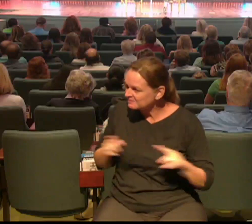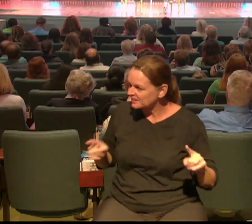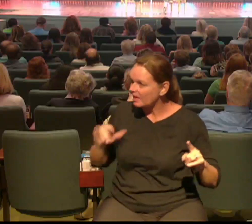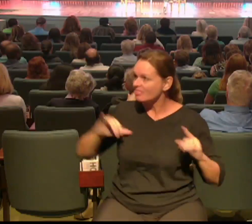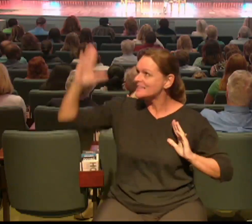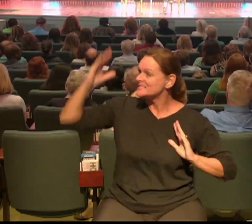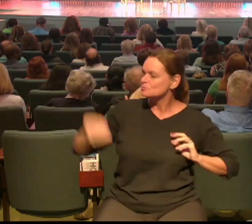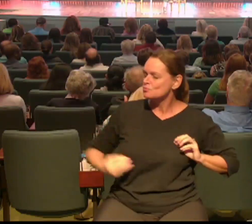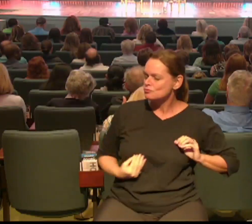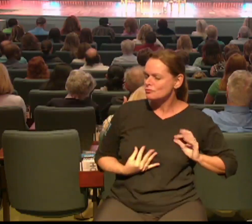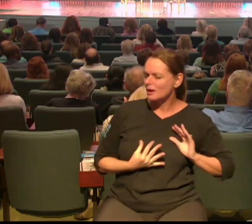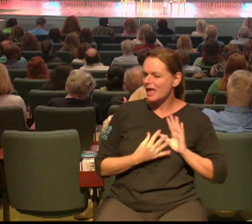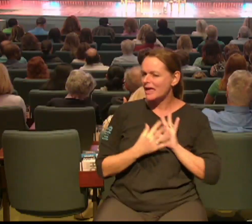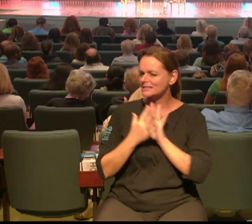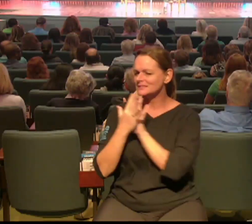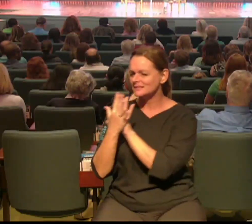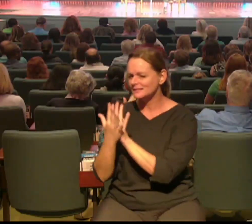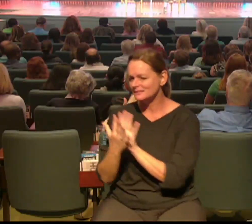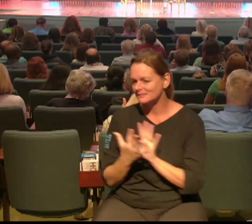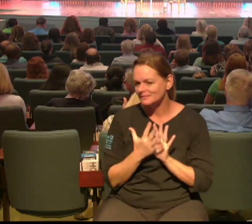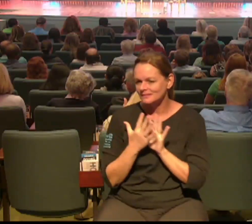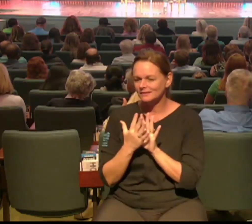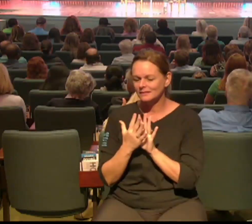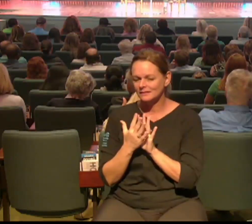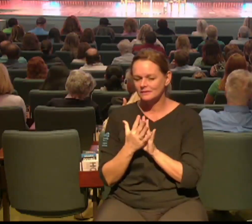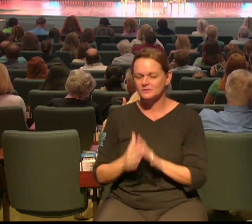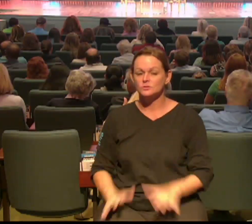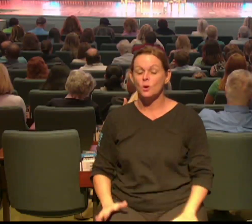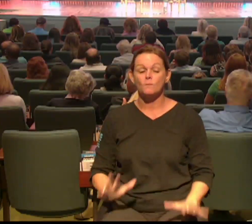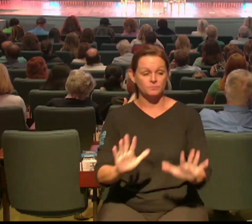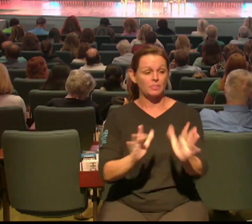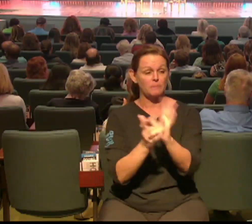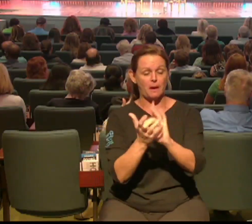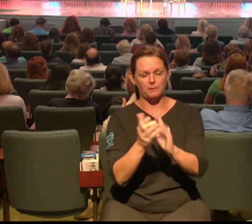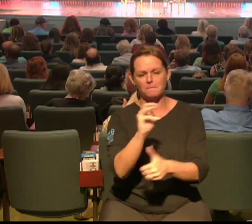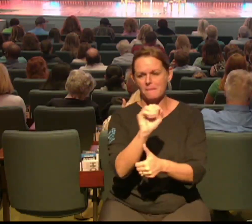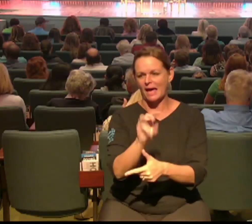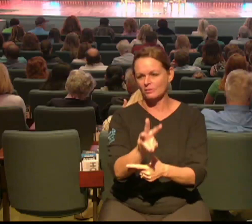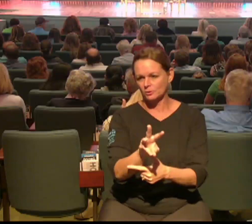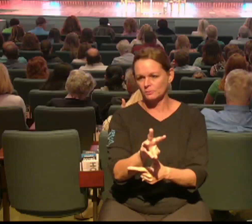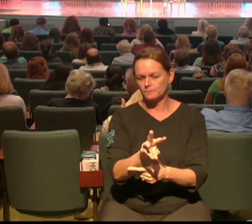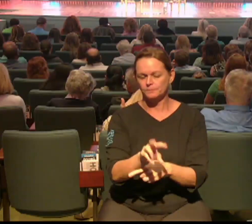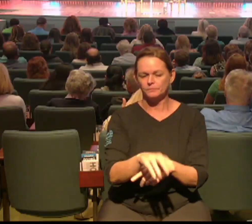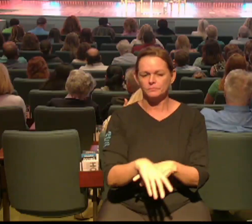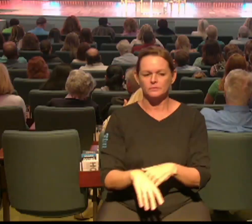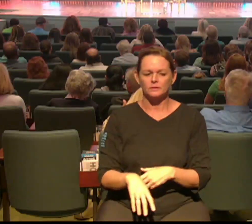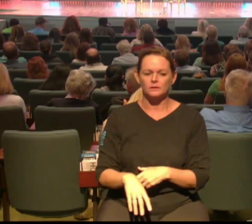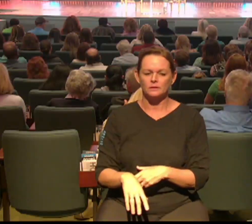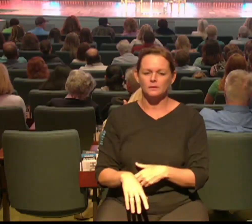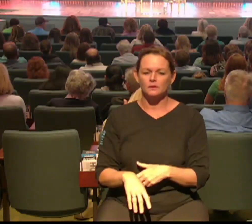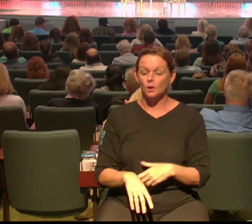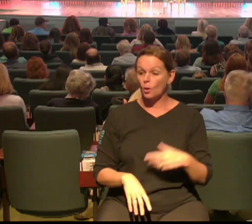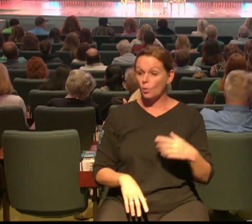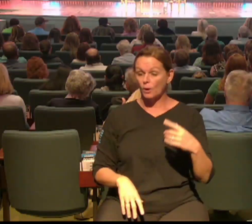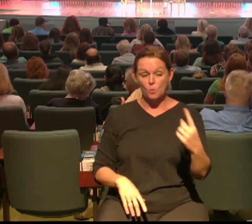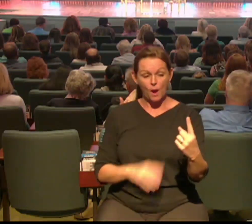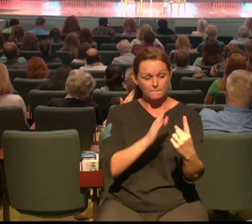here you know there's a scripture in in Matthew 18 20 it says for where two or more are gathered together in my name there I